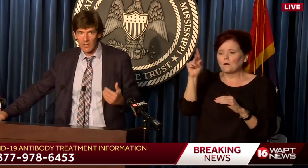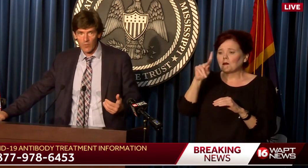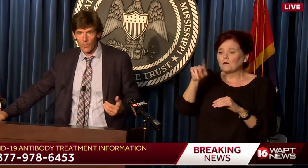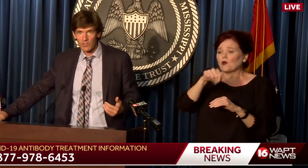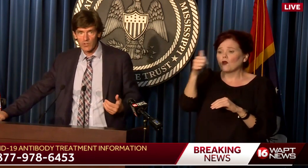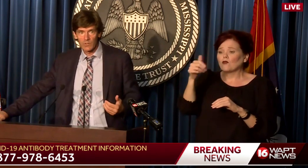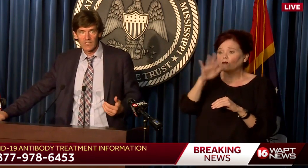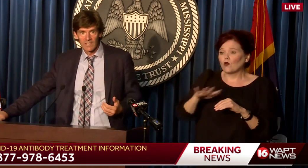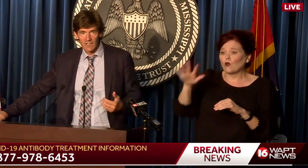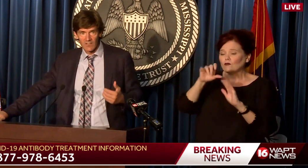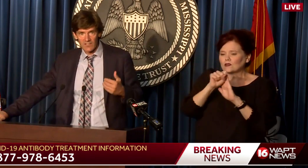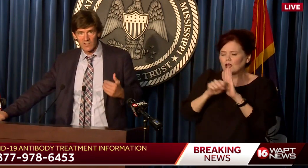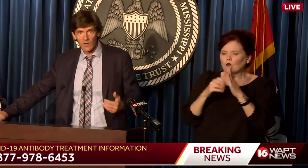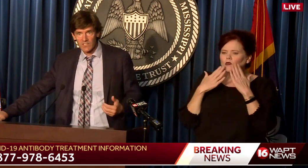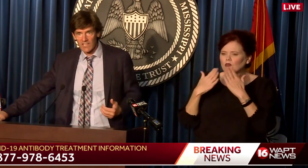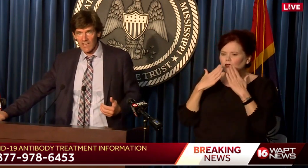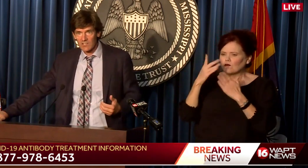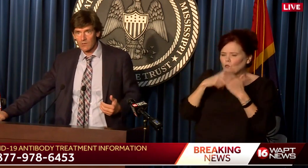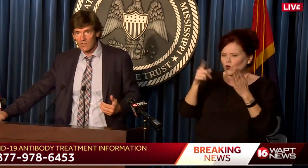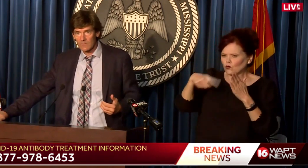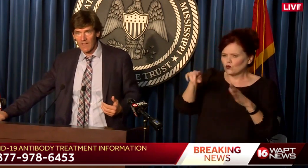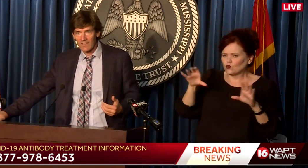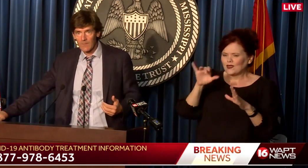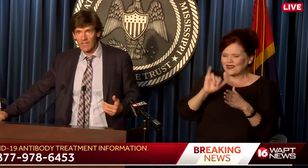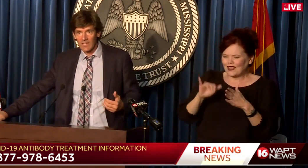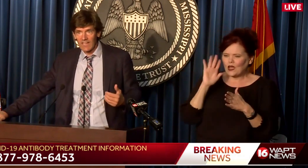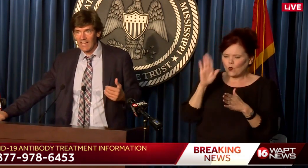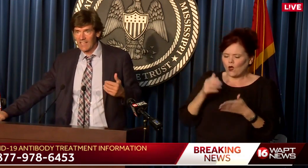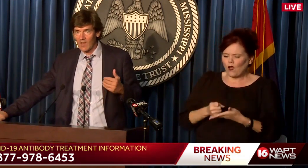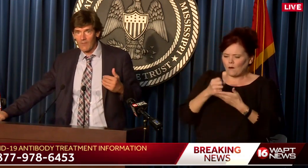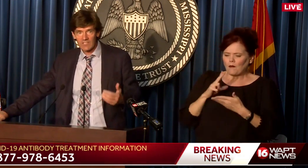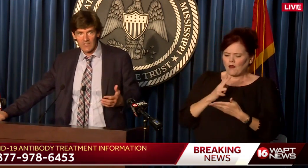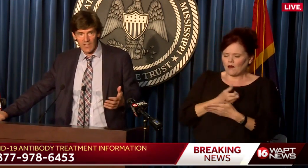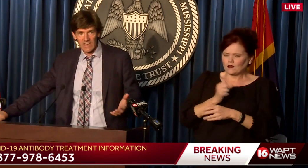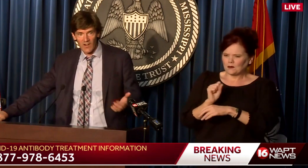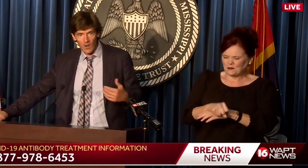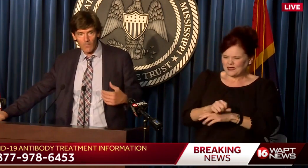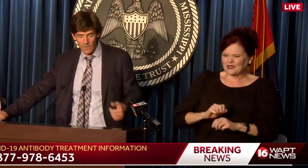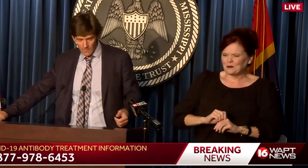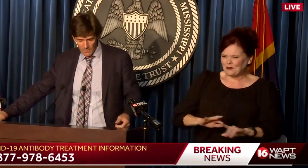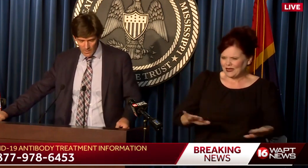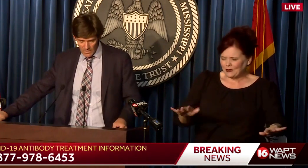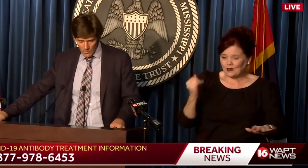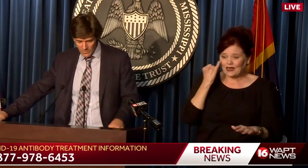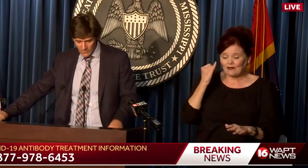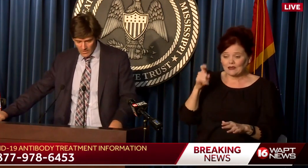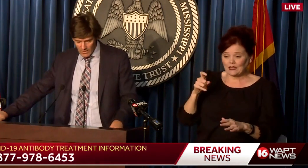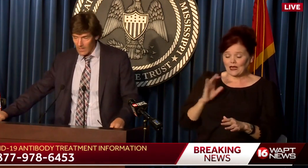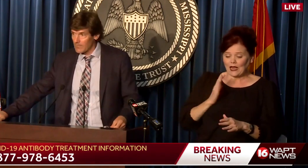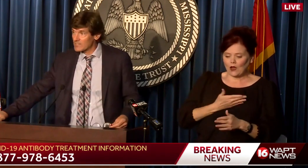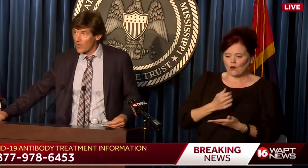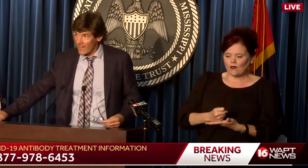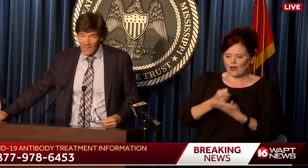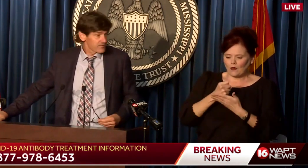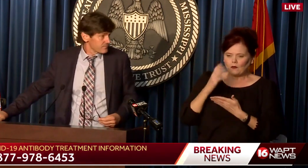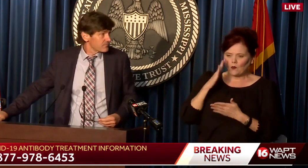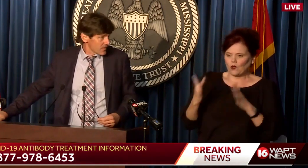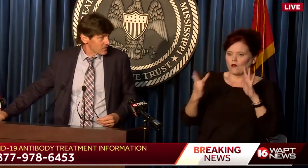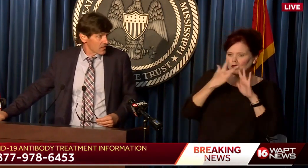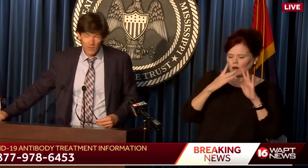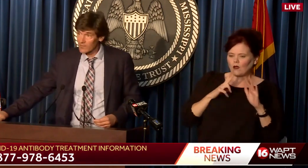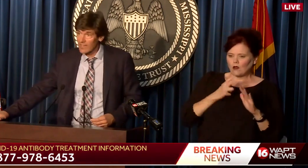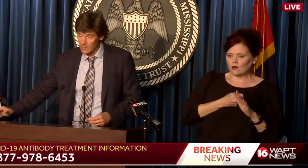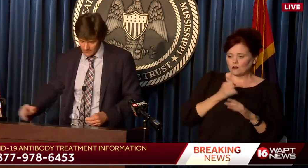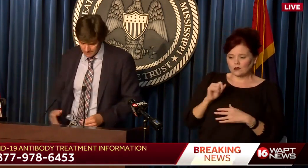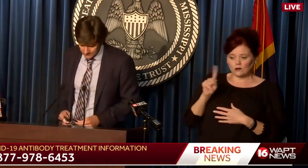the state, we thank you for what you're doing. This is what's going to get us through this pandemic, and obviously if they need our help, they'll get with us. That's all I have.